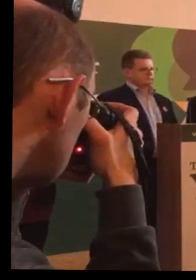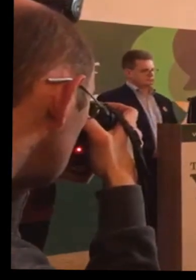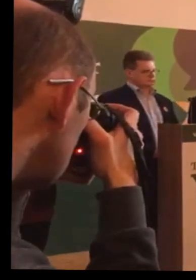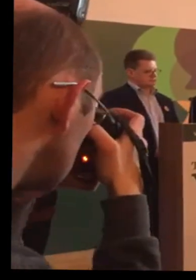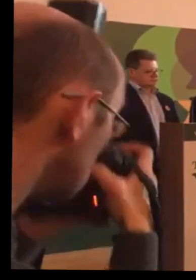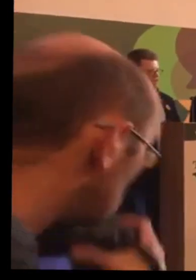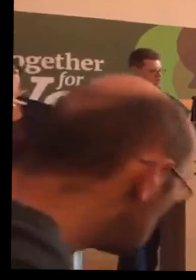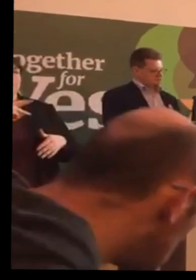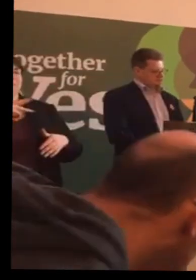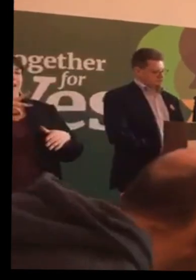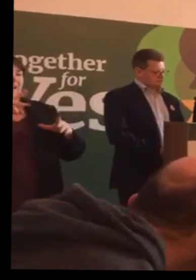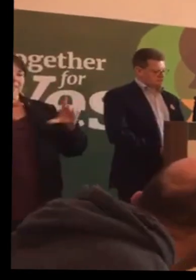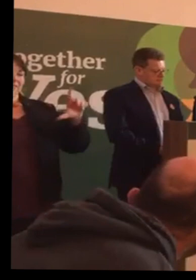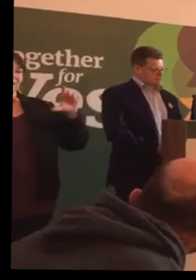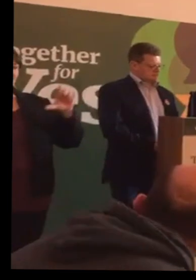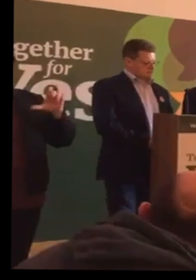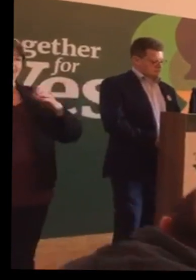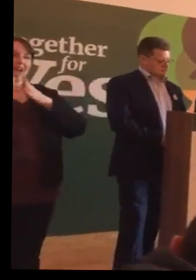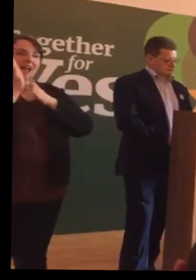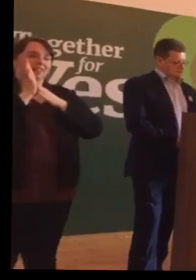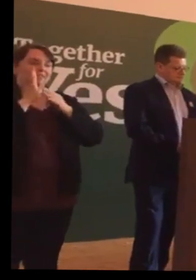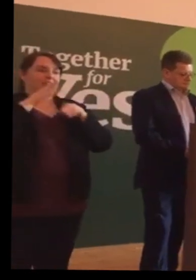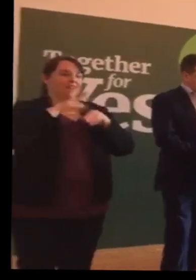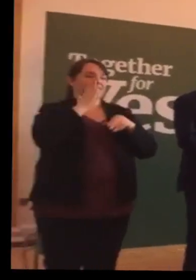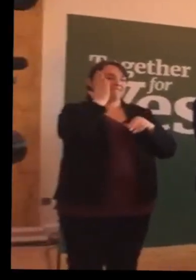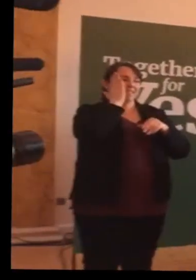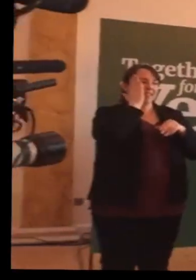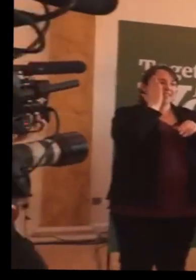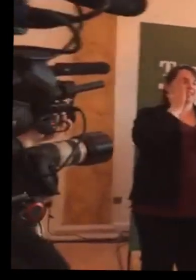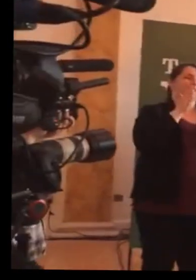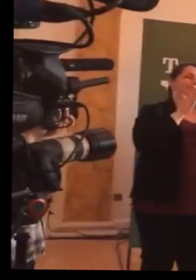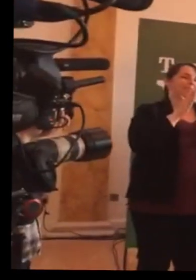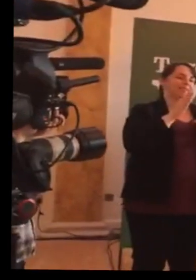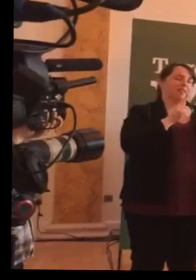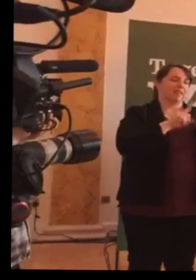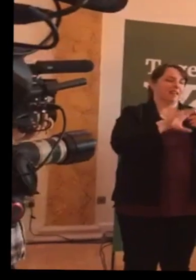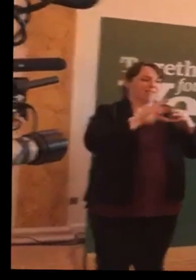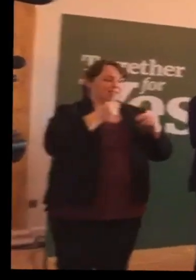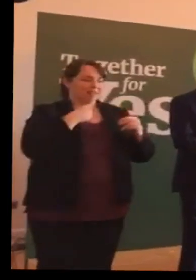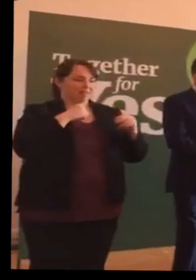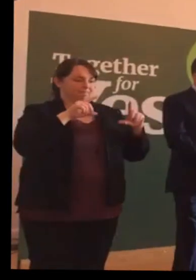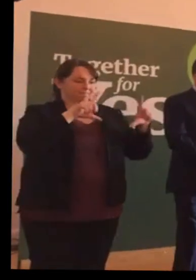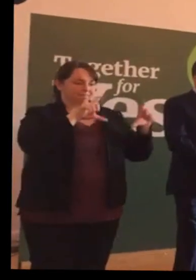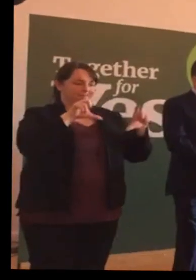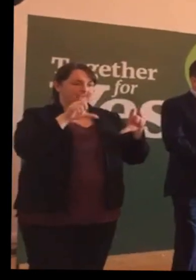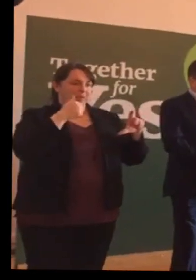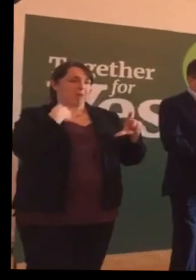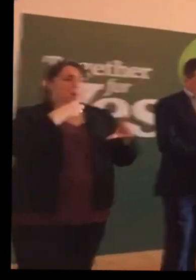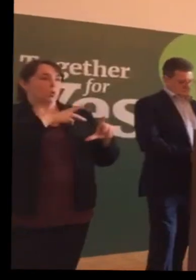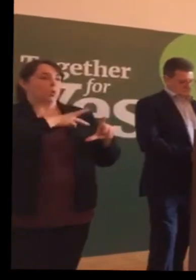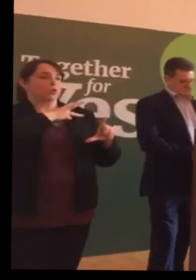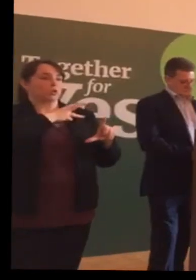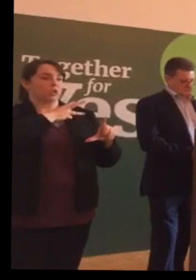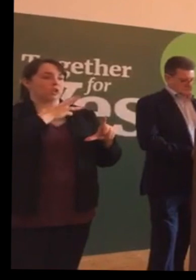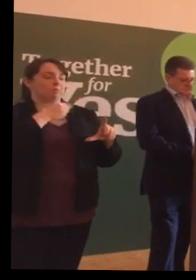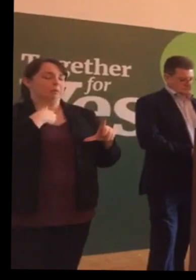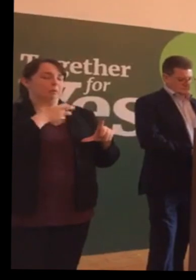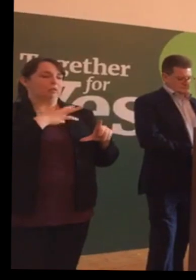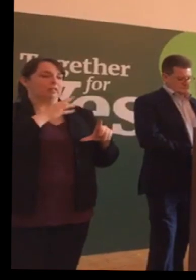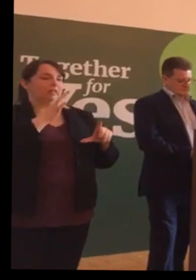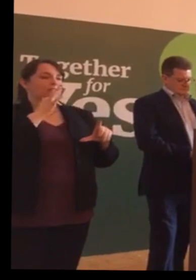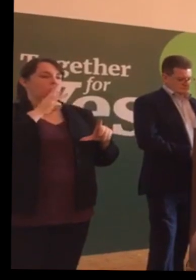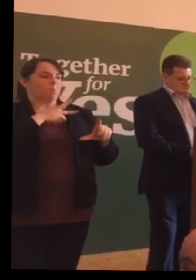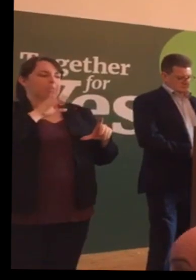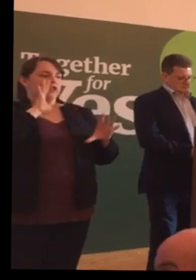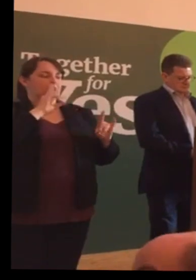took a picture of the hand on the side of face like this and I wonder was she checking to see if we noticed